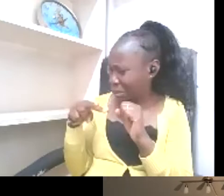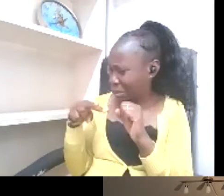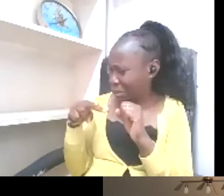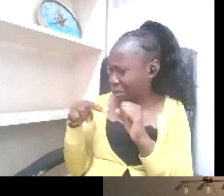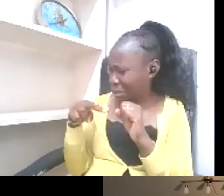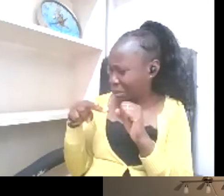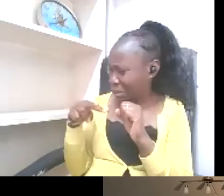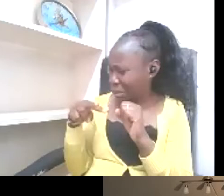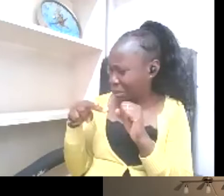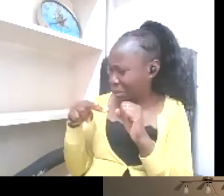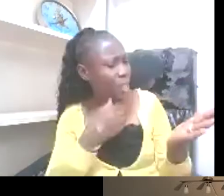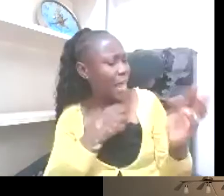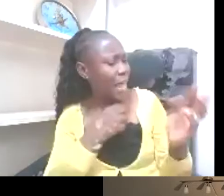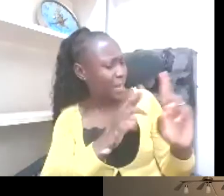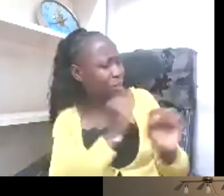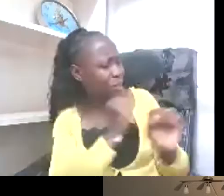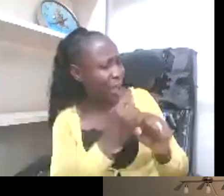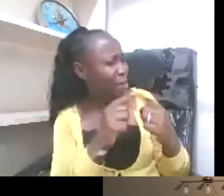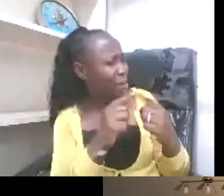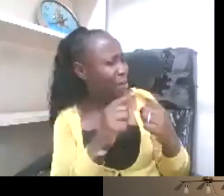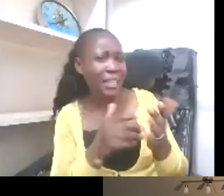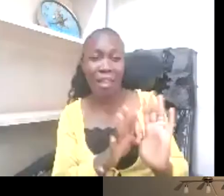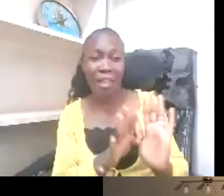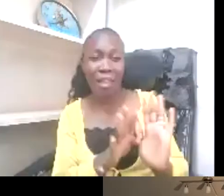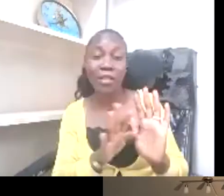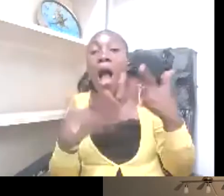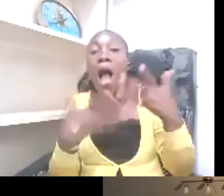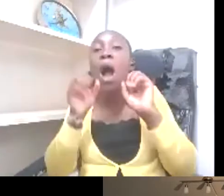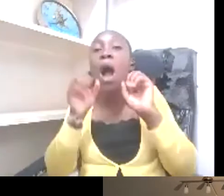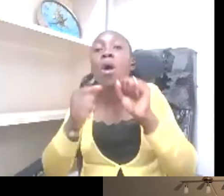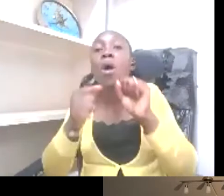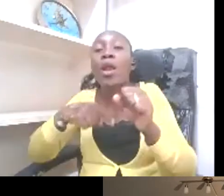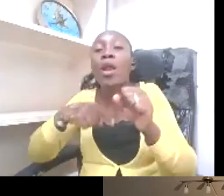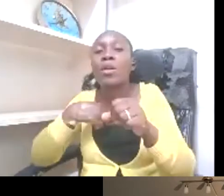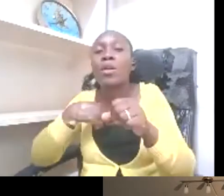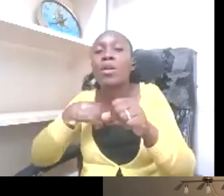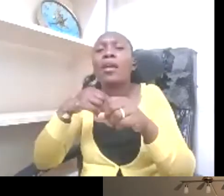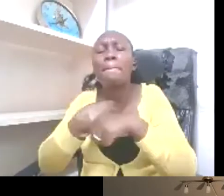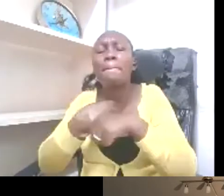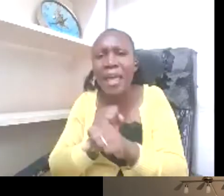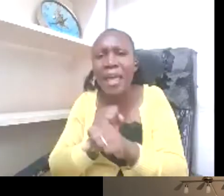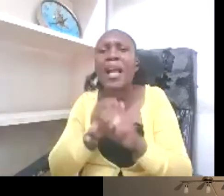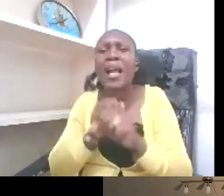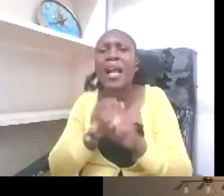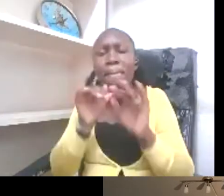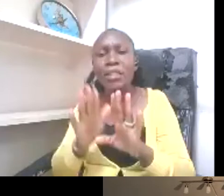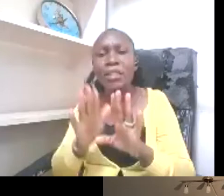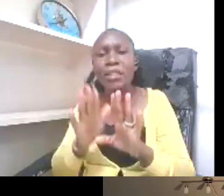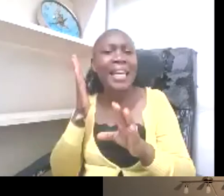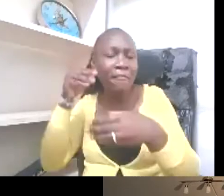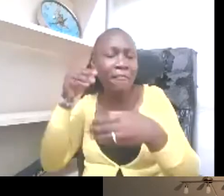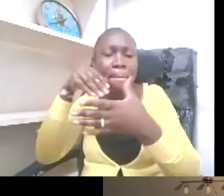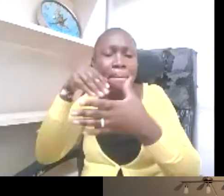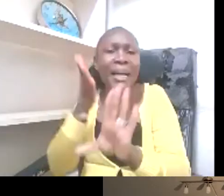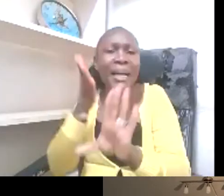then can we foster deaf-inclusive participation that's meaningful over and over again, you know. We need more